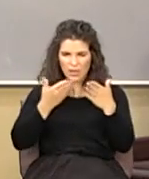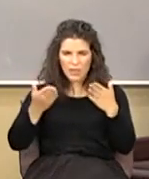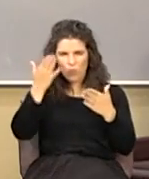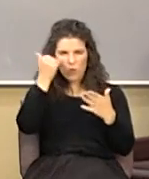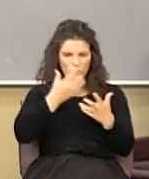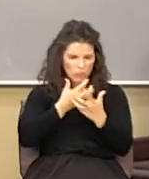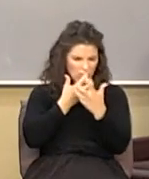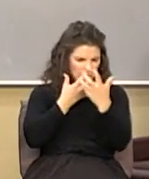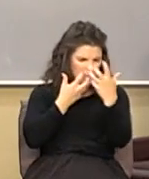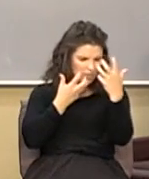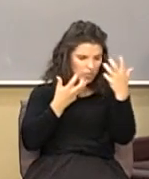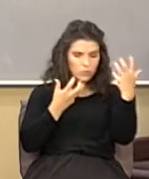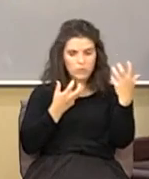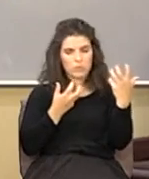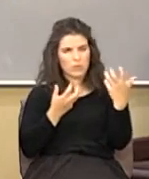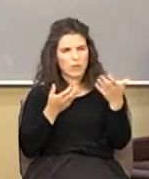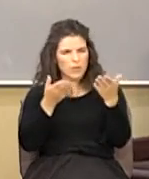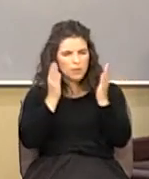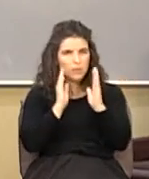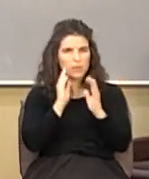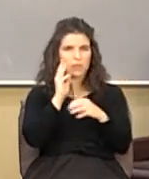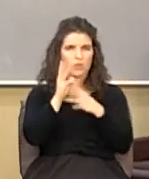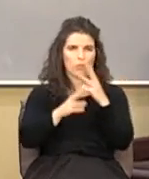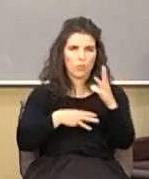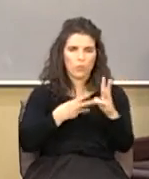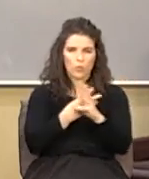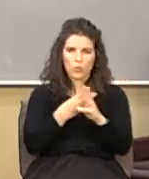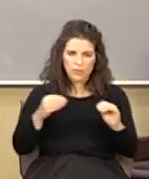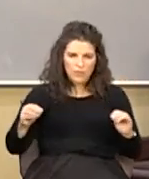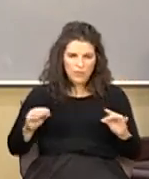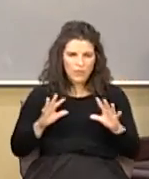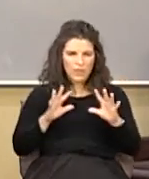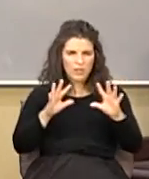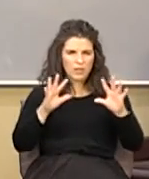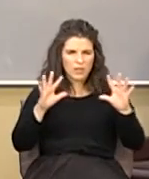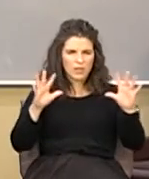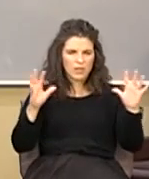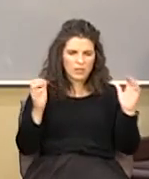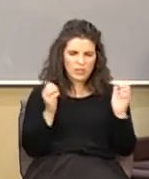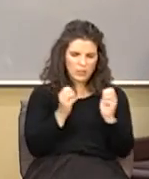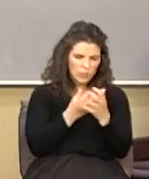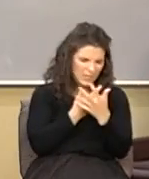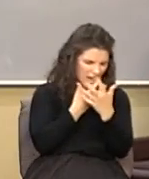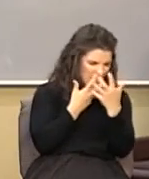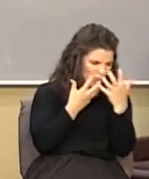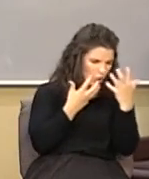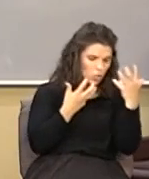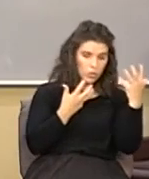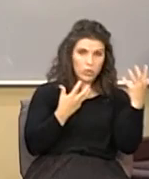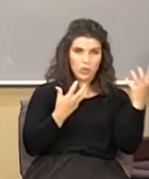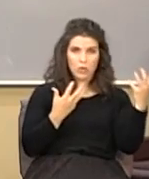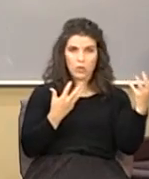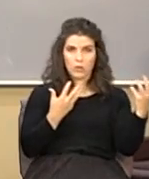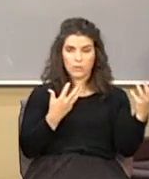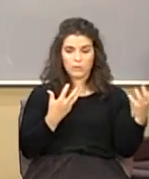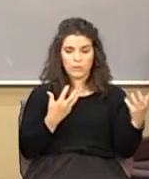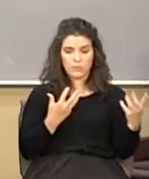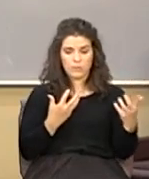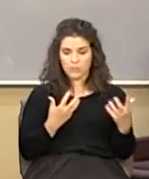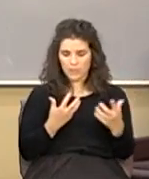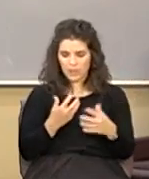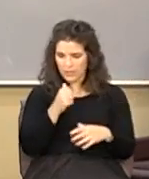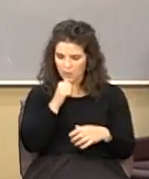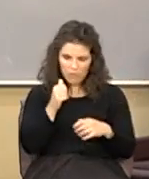rage listen folks the world is filled with fierce anger it's a cauldron of